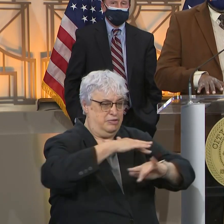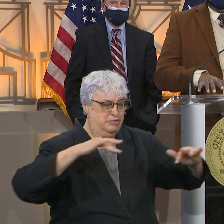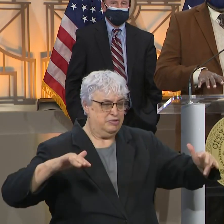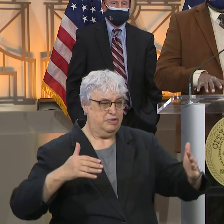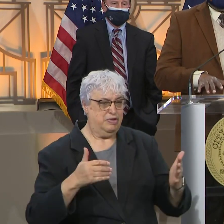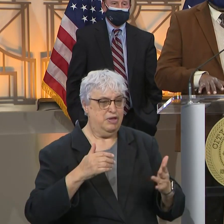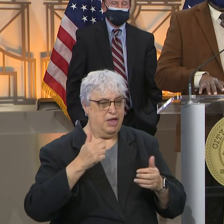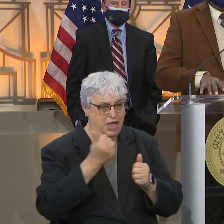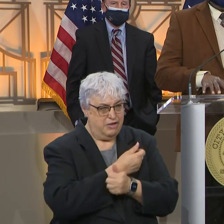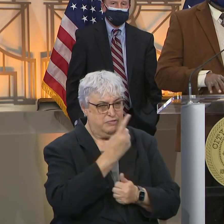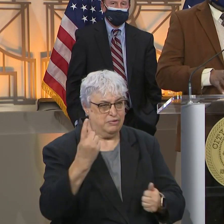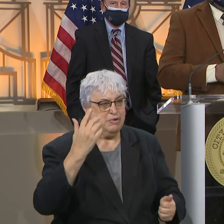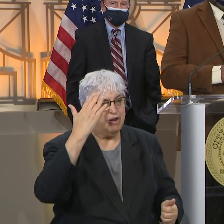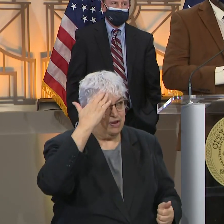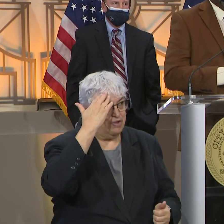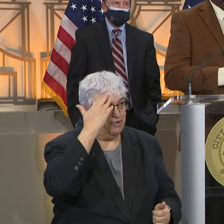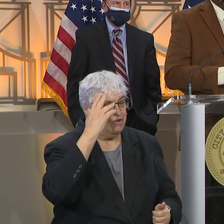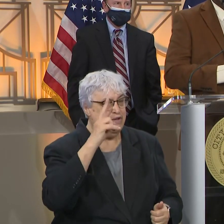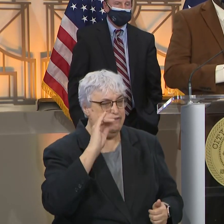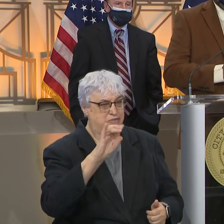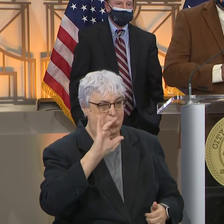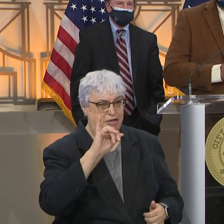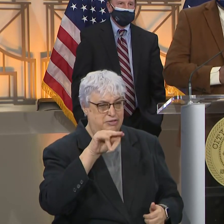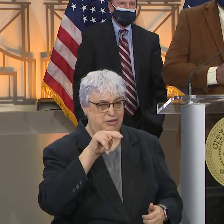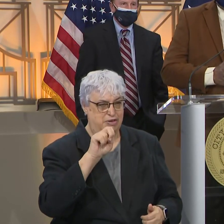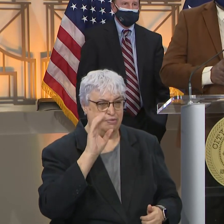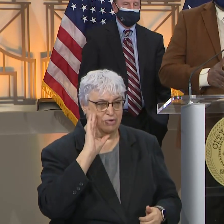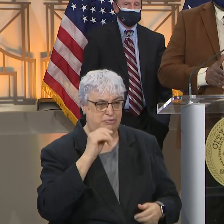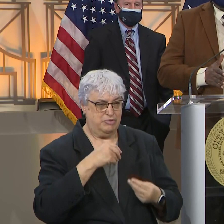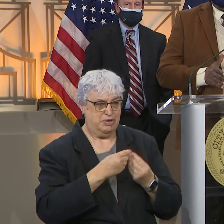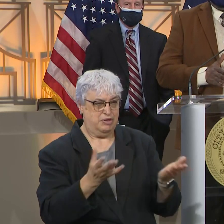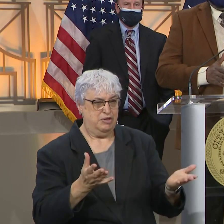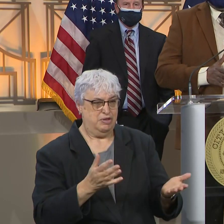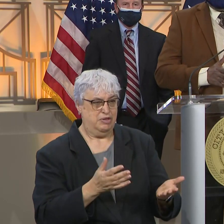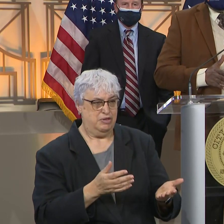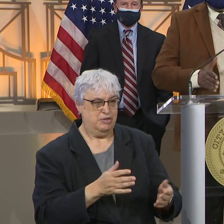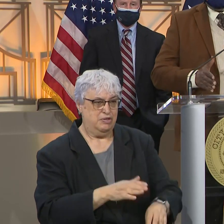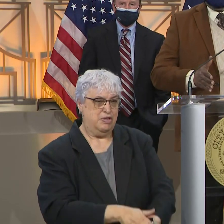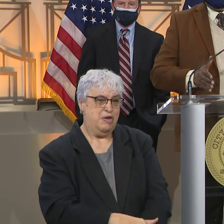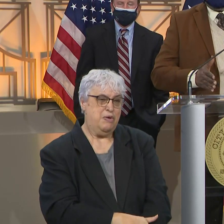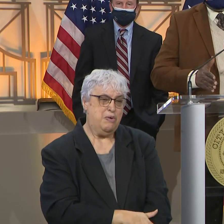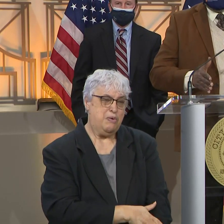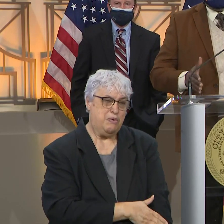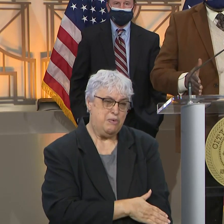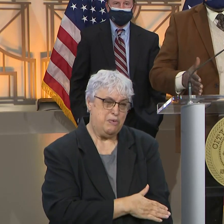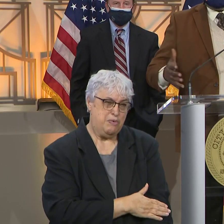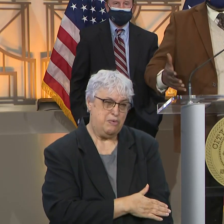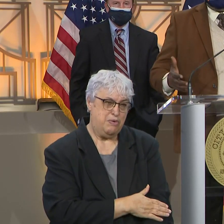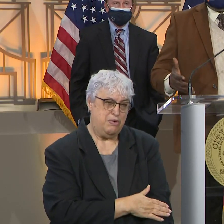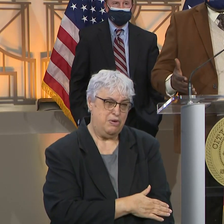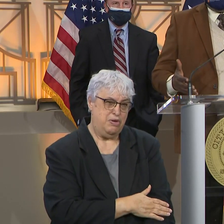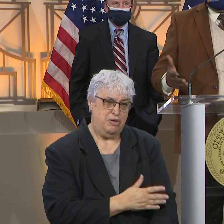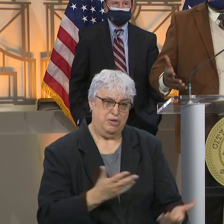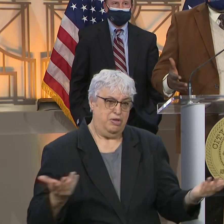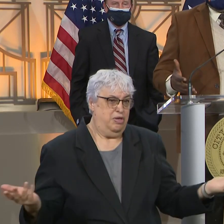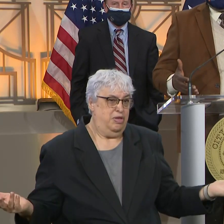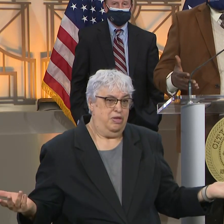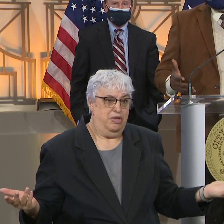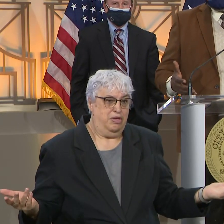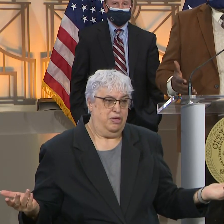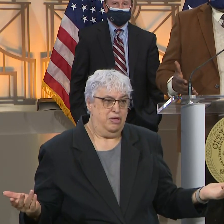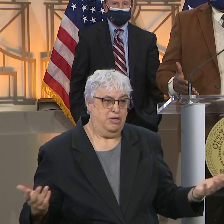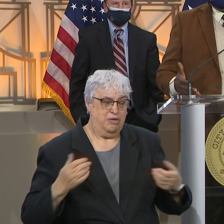that the vaccine was going to be rolled out very slowly initially just because of